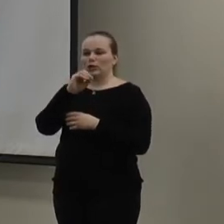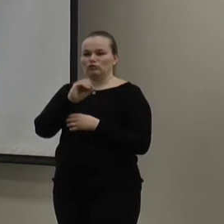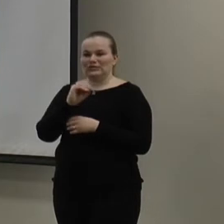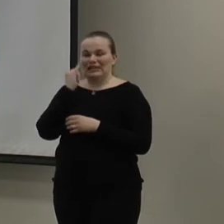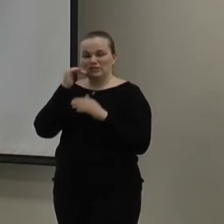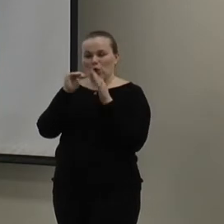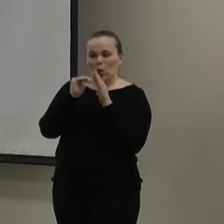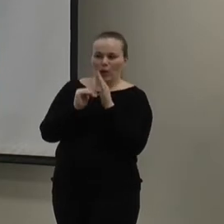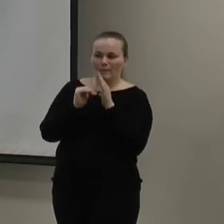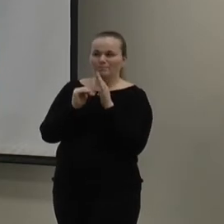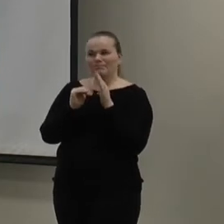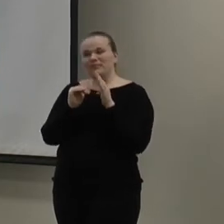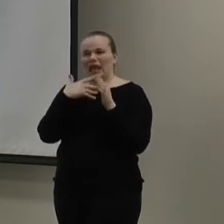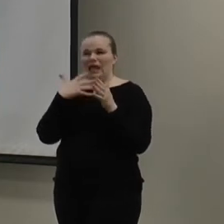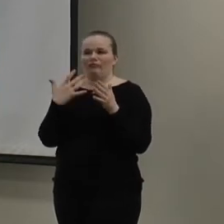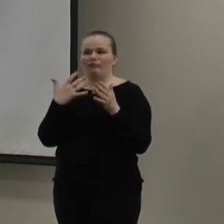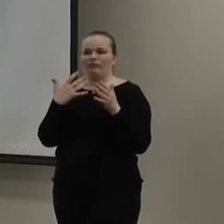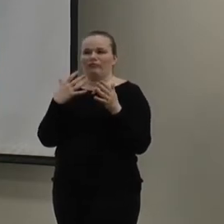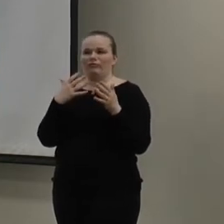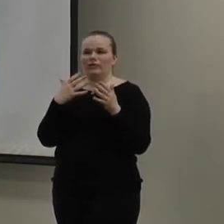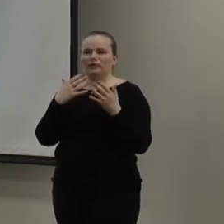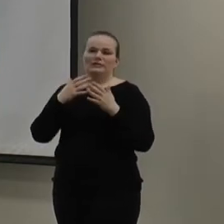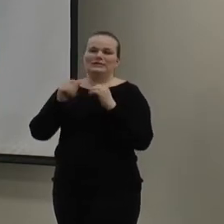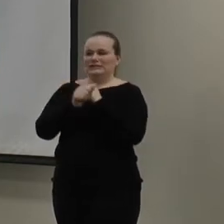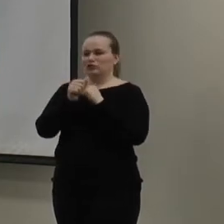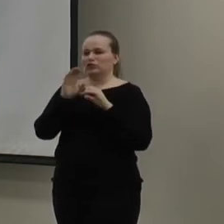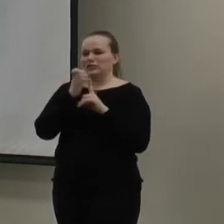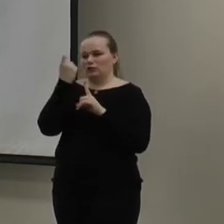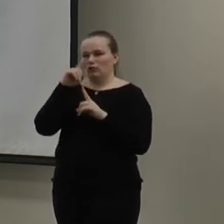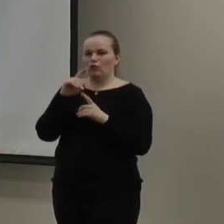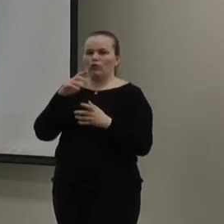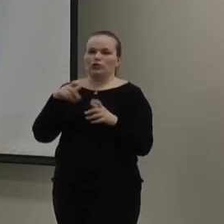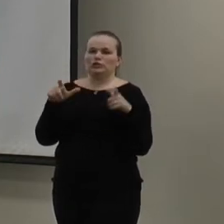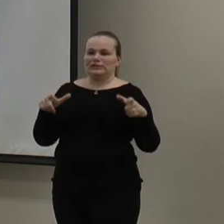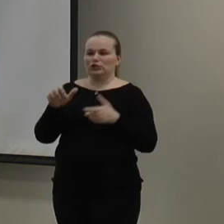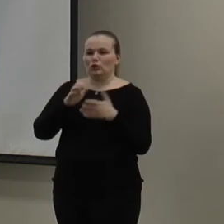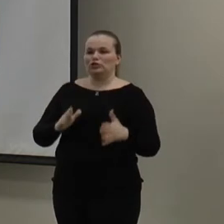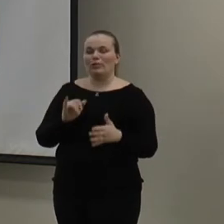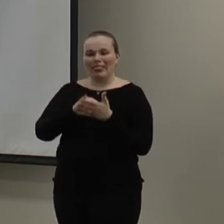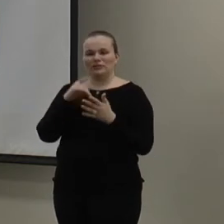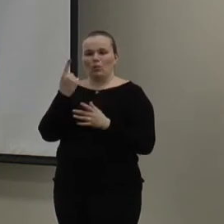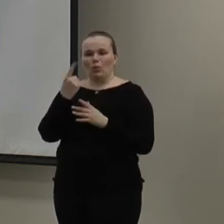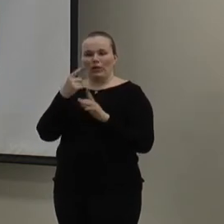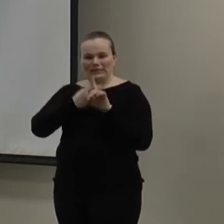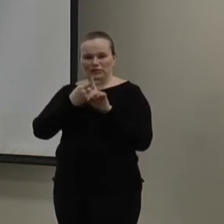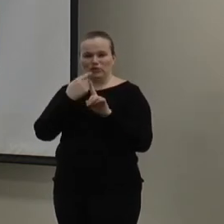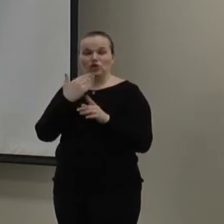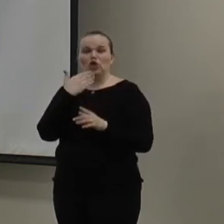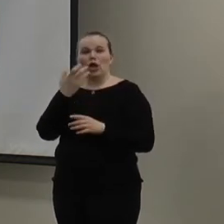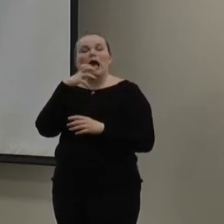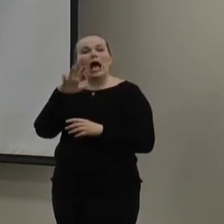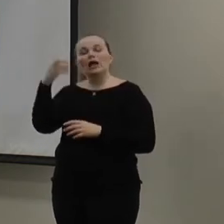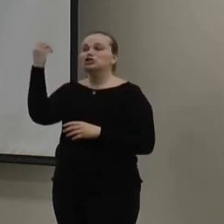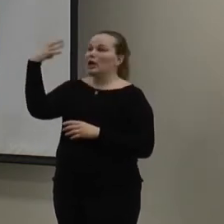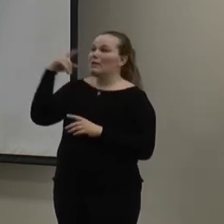lower, you're going to do some sanitary issues for your dishwasher. But that is the setting where you still get that nice hot shower,